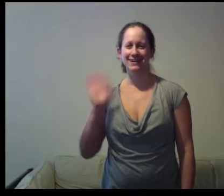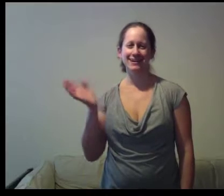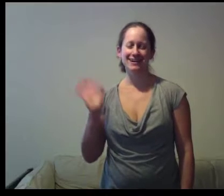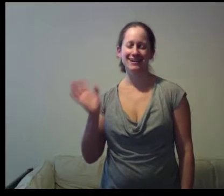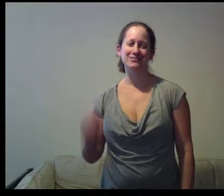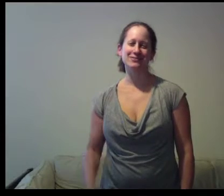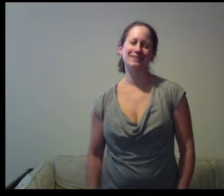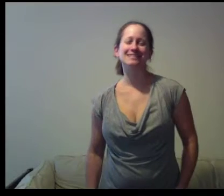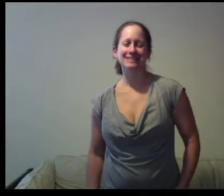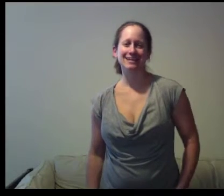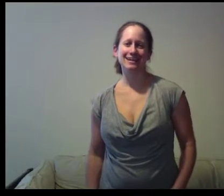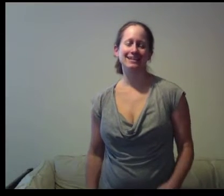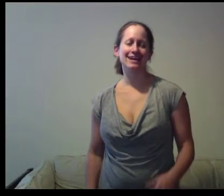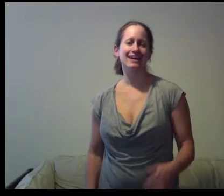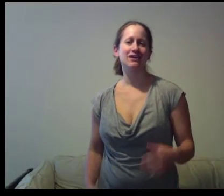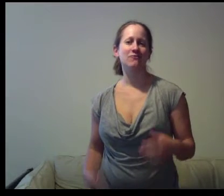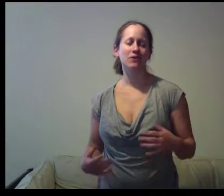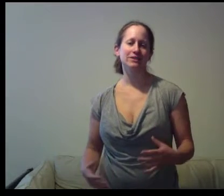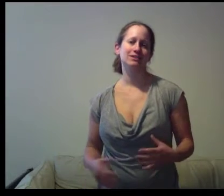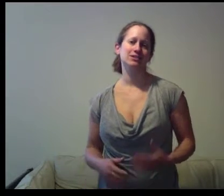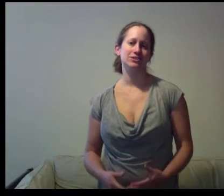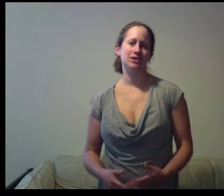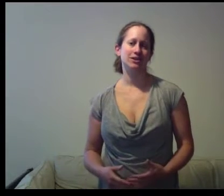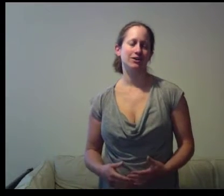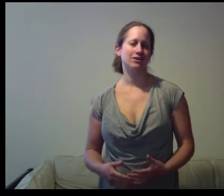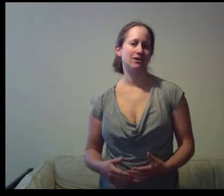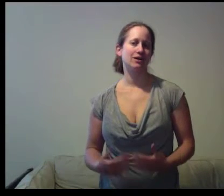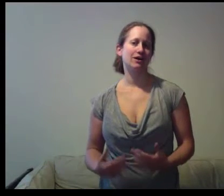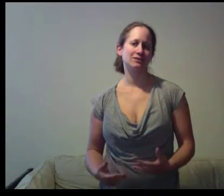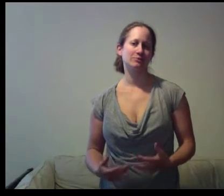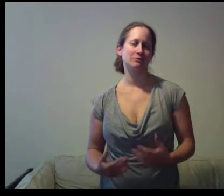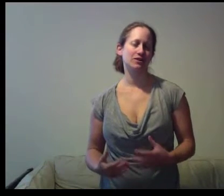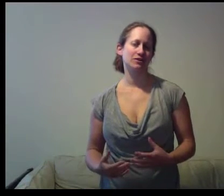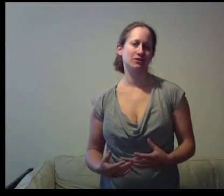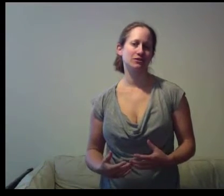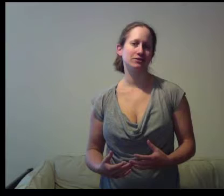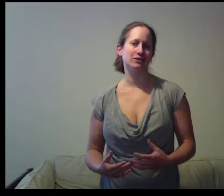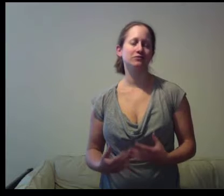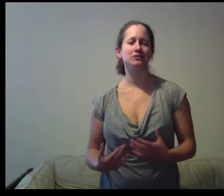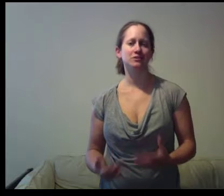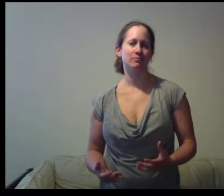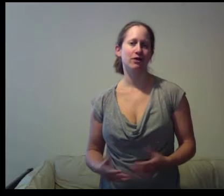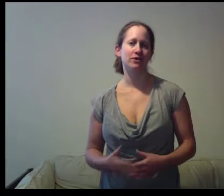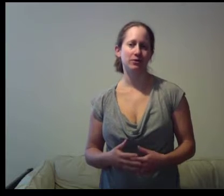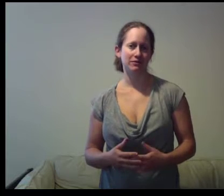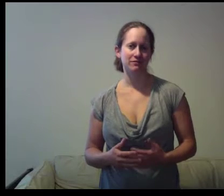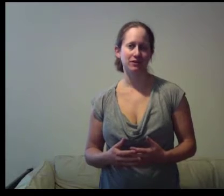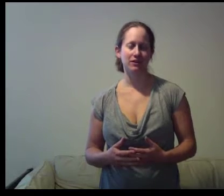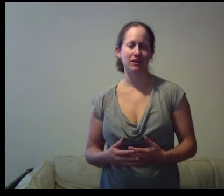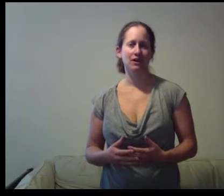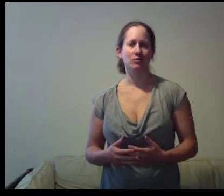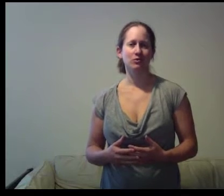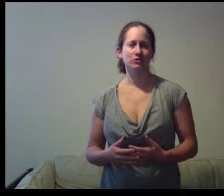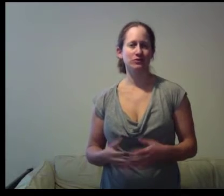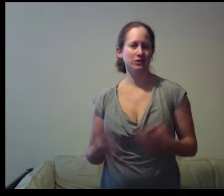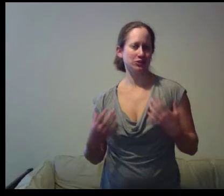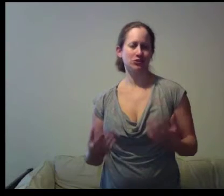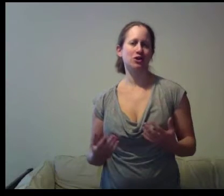Hey everyone it's Leanne and I wanted to share a concept I learned at the recent Empower Network event which really struck